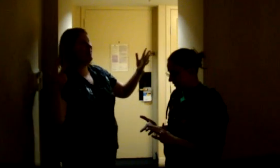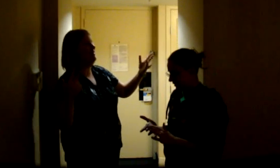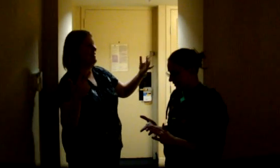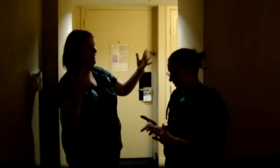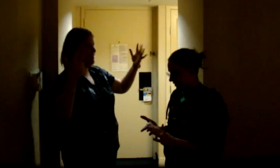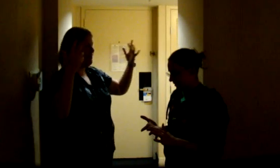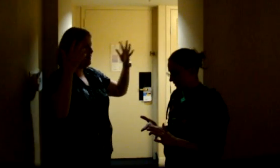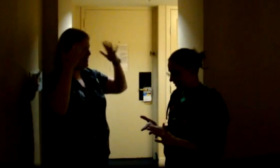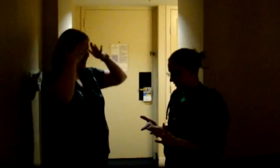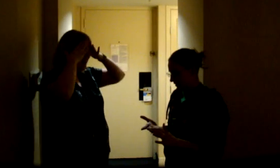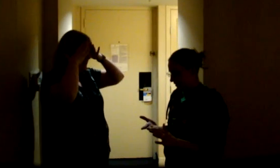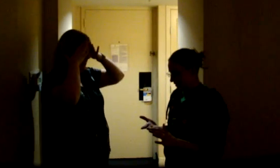um. Why am I drawing a complete?